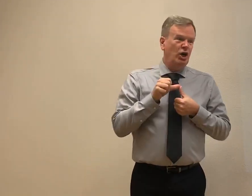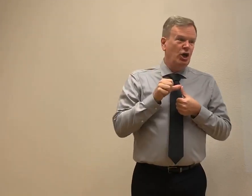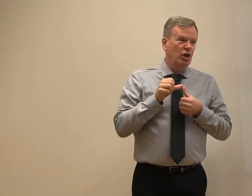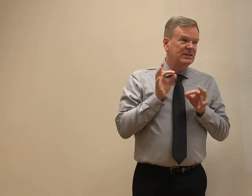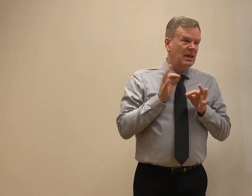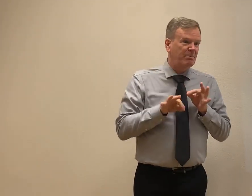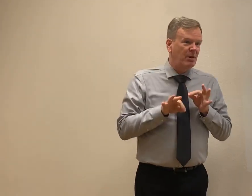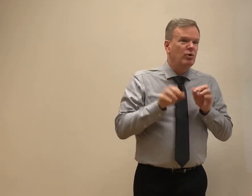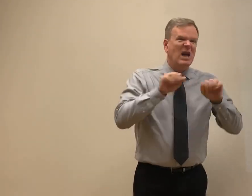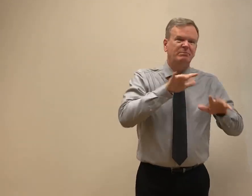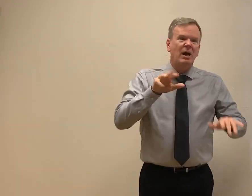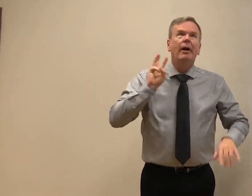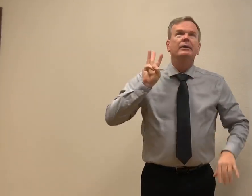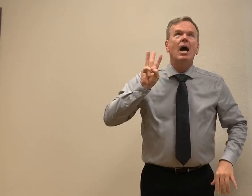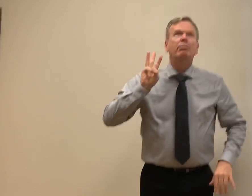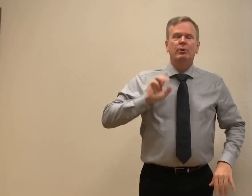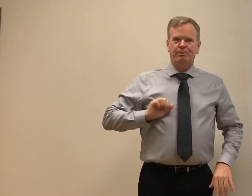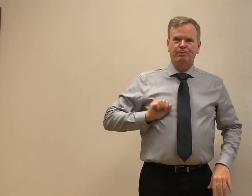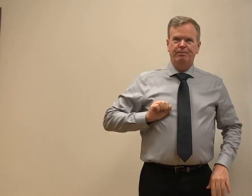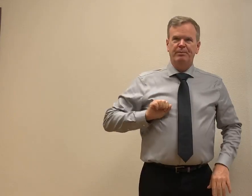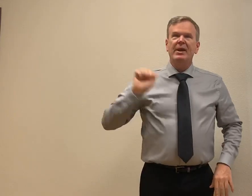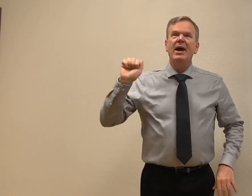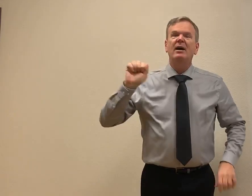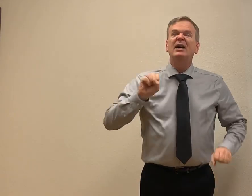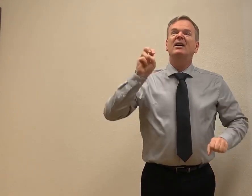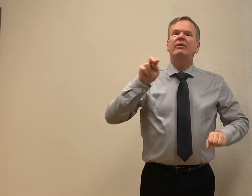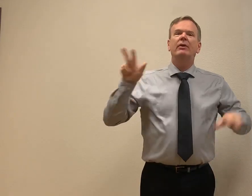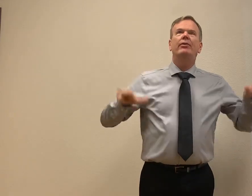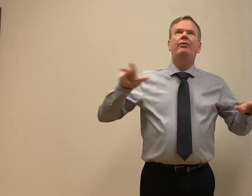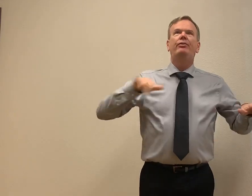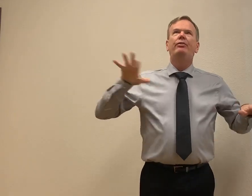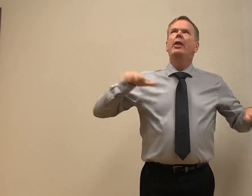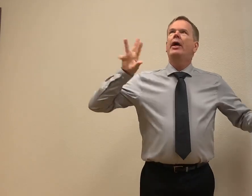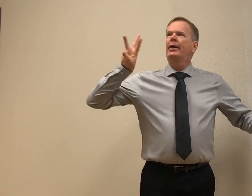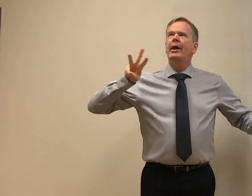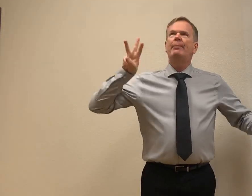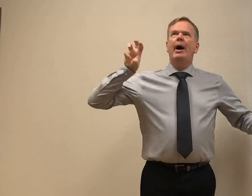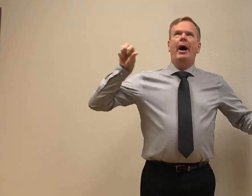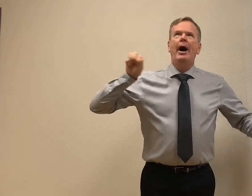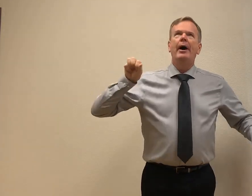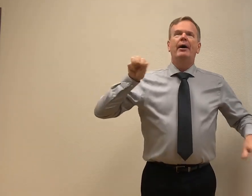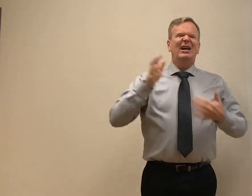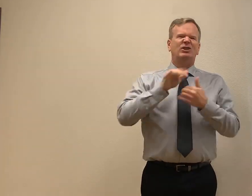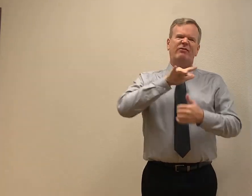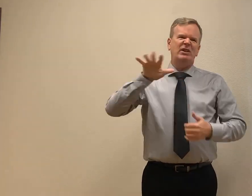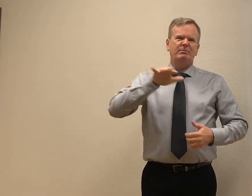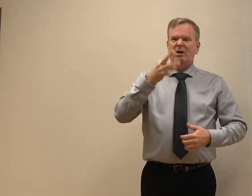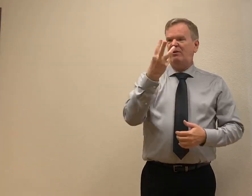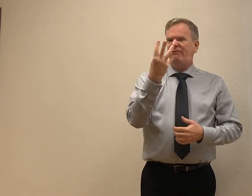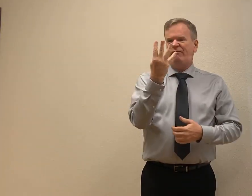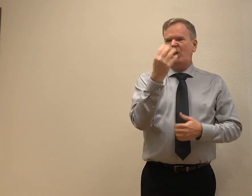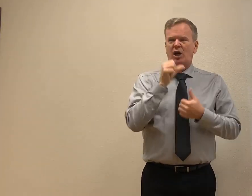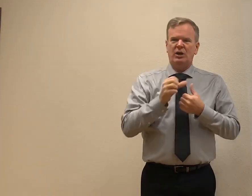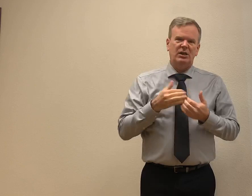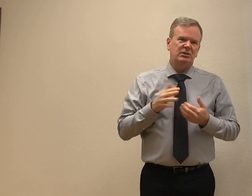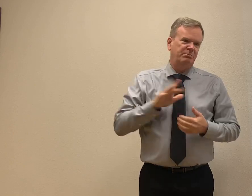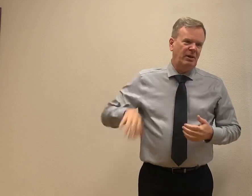There's a four-letter word. It's very simple. You can spell it. W-A-I-T. Even if you're an awkward speller, you can still spell that. It's an easy word to spell. Four letters.